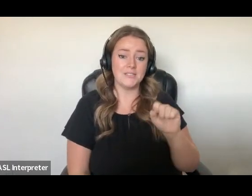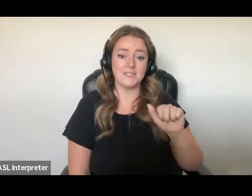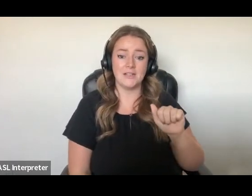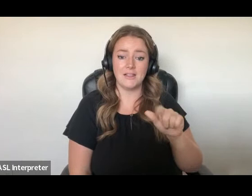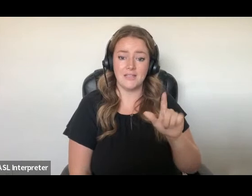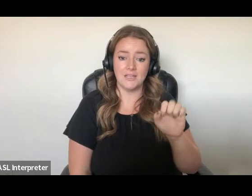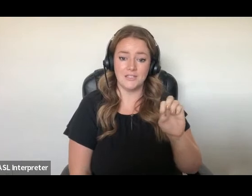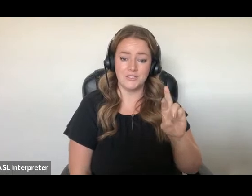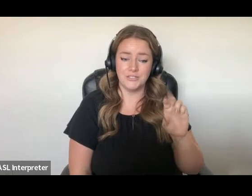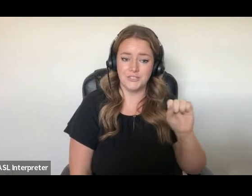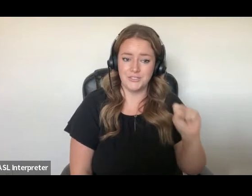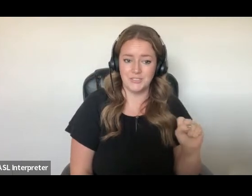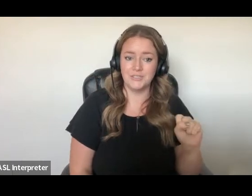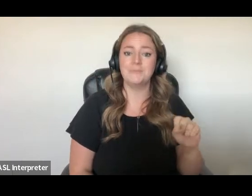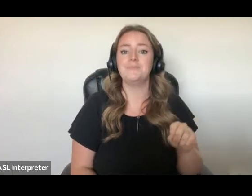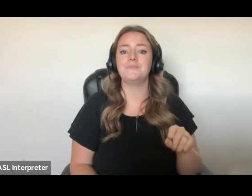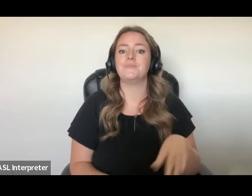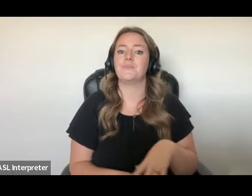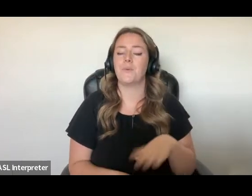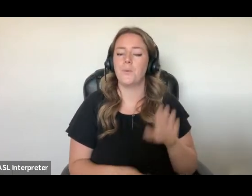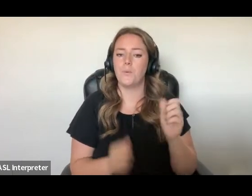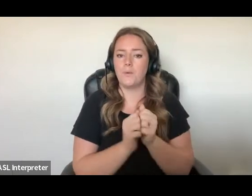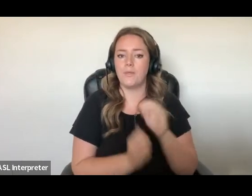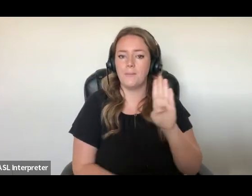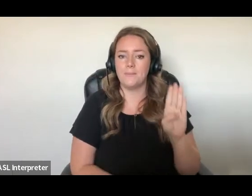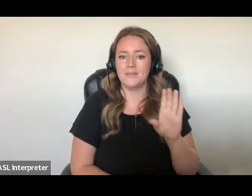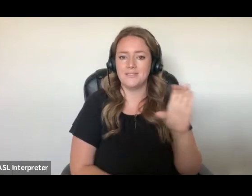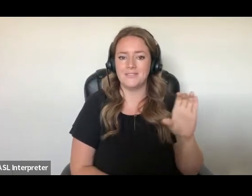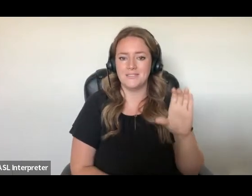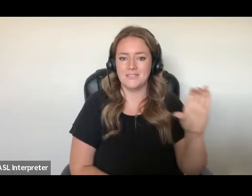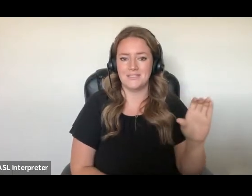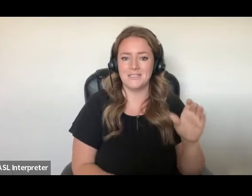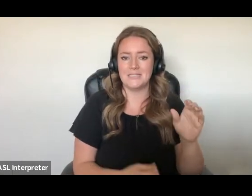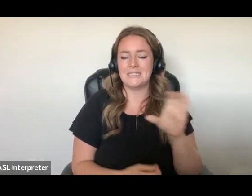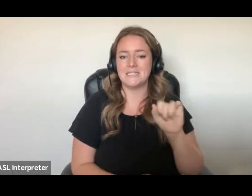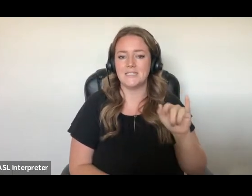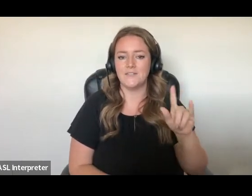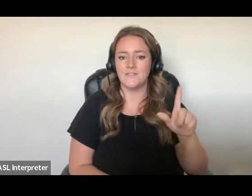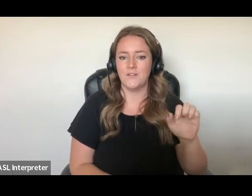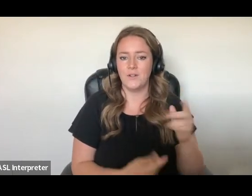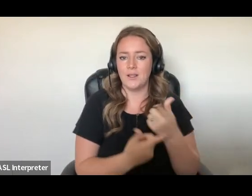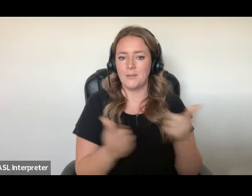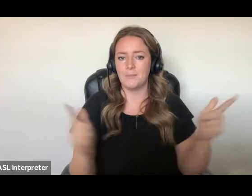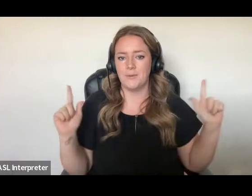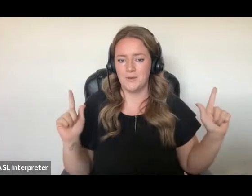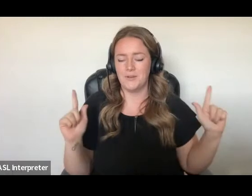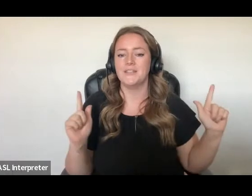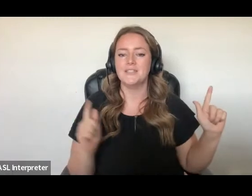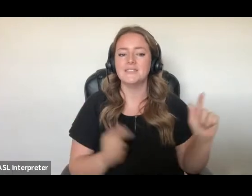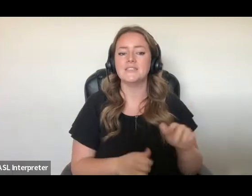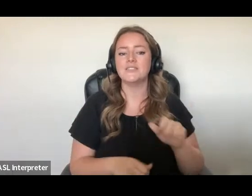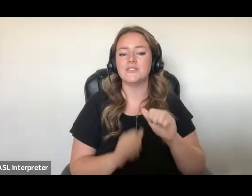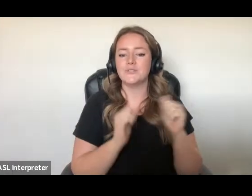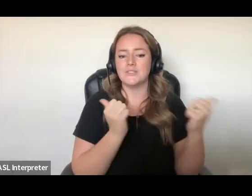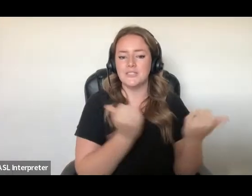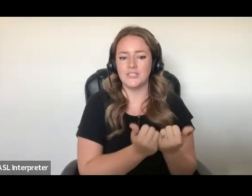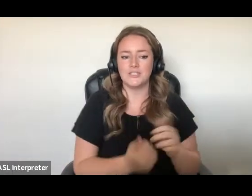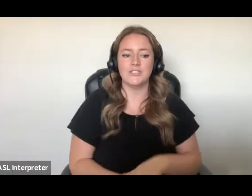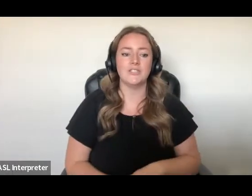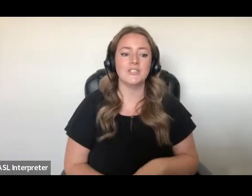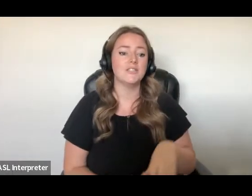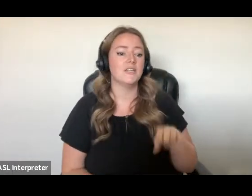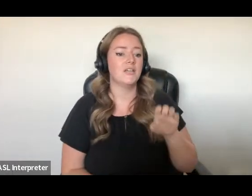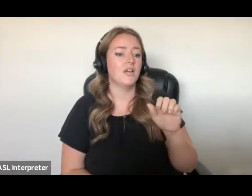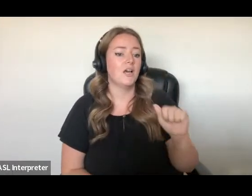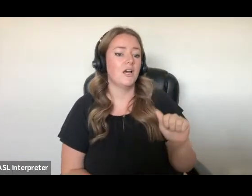Council, Community with BC Civil Liberties Association. Abdalrahman Almadi, a person with